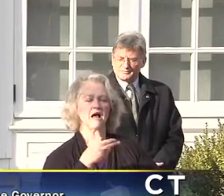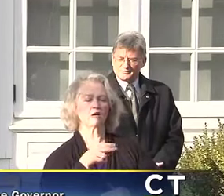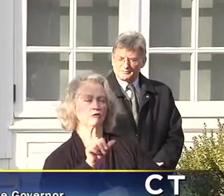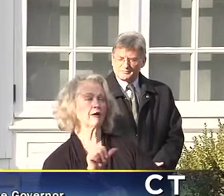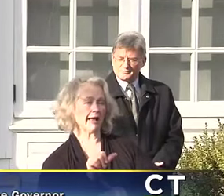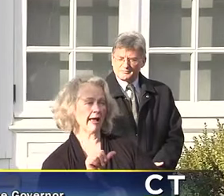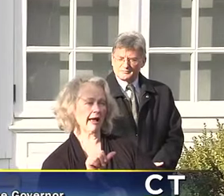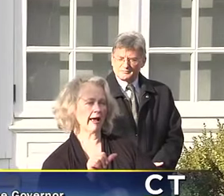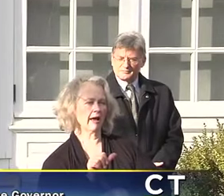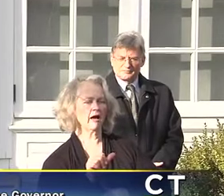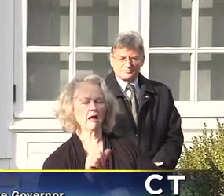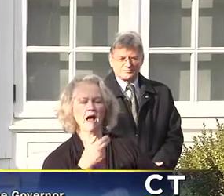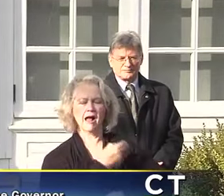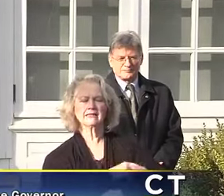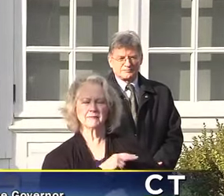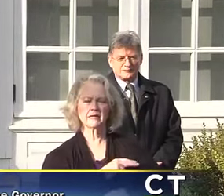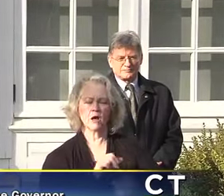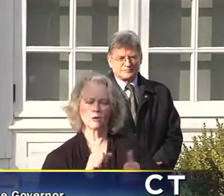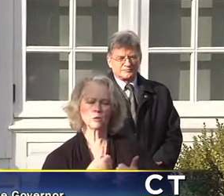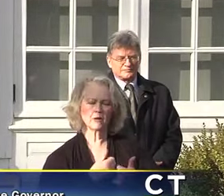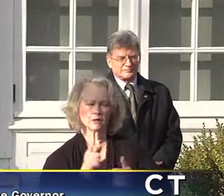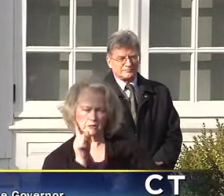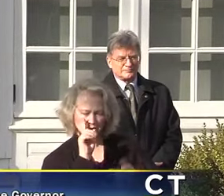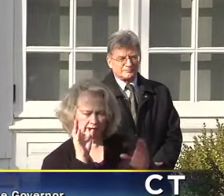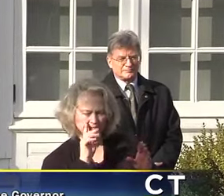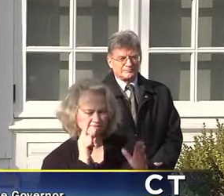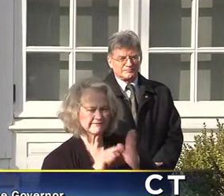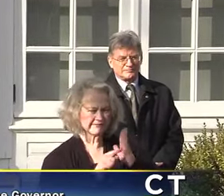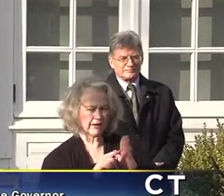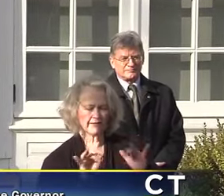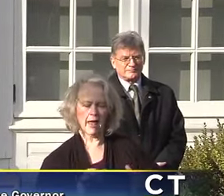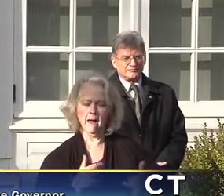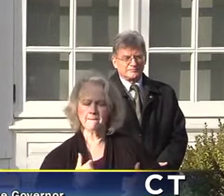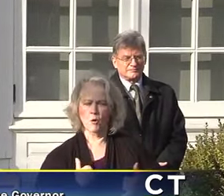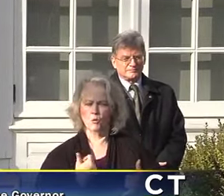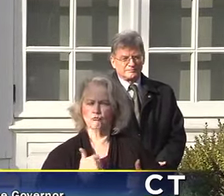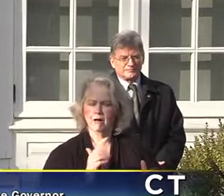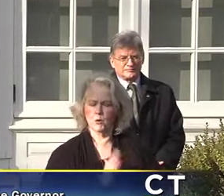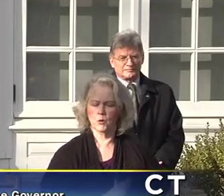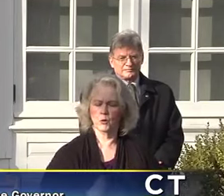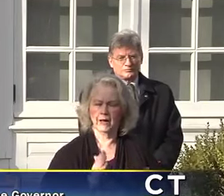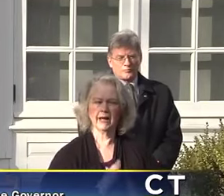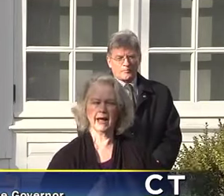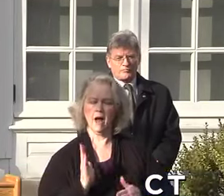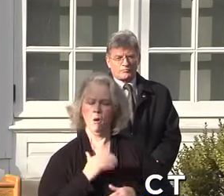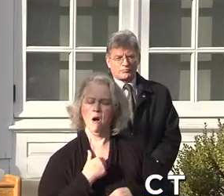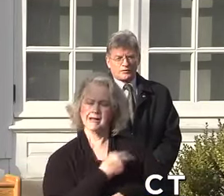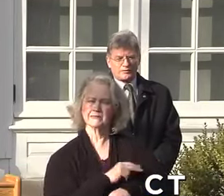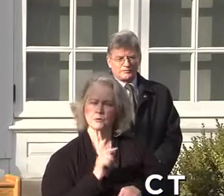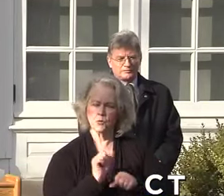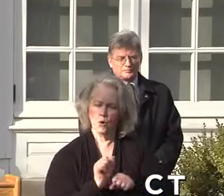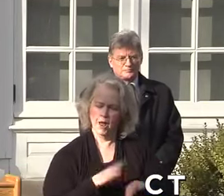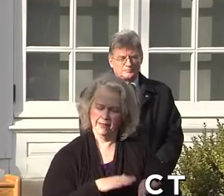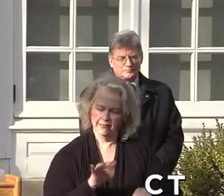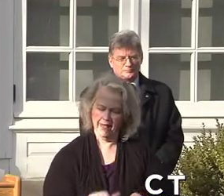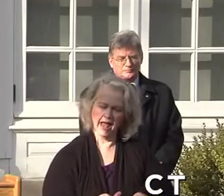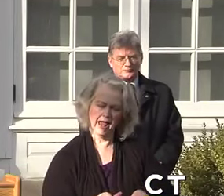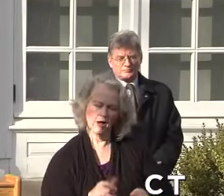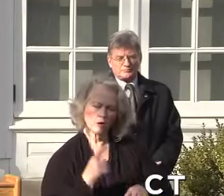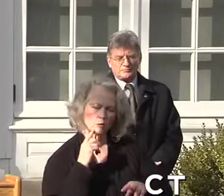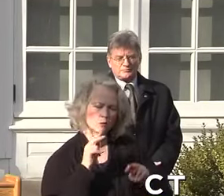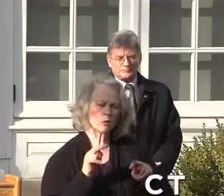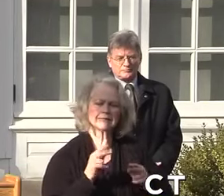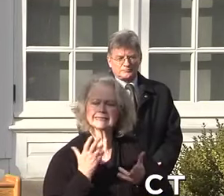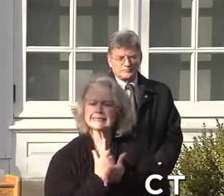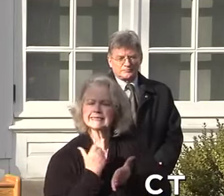and we're supporting that. But really, we're taking actions now and our hospital network is taking actions now to look at every